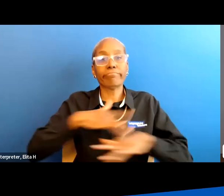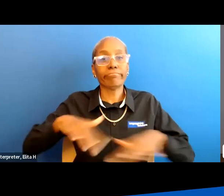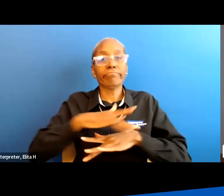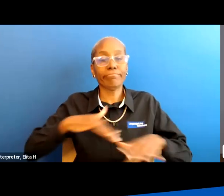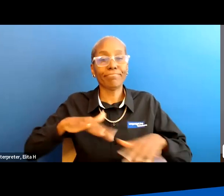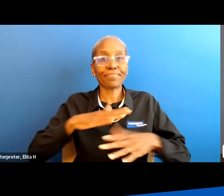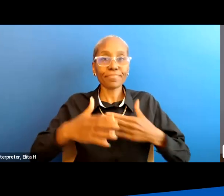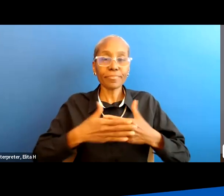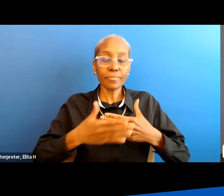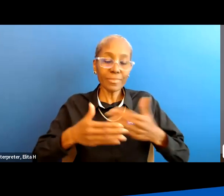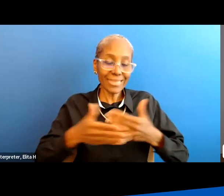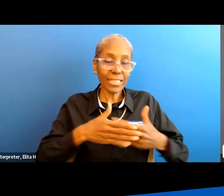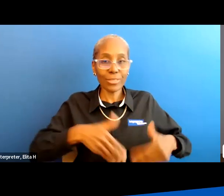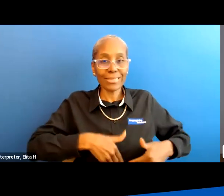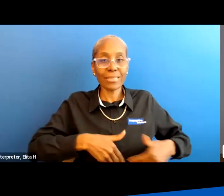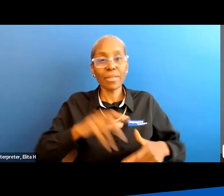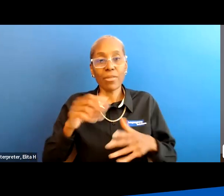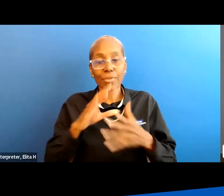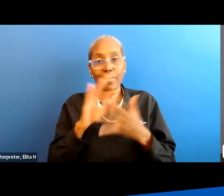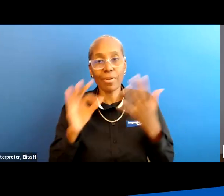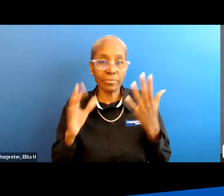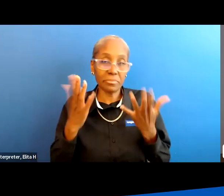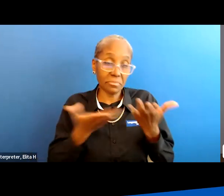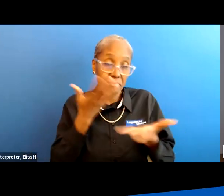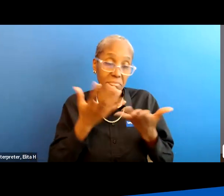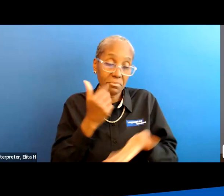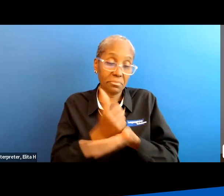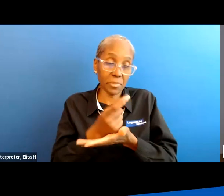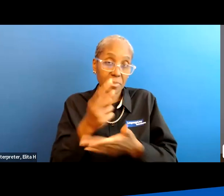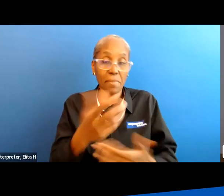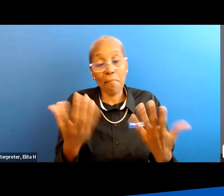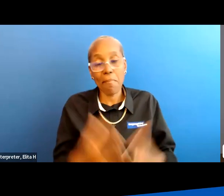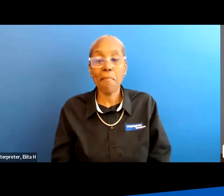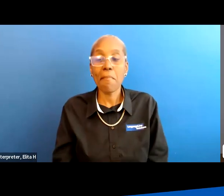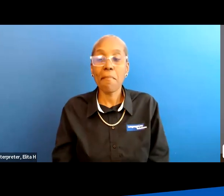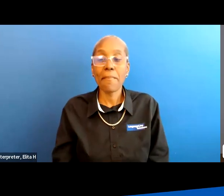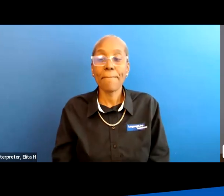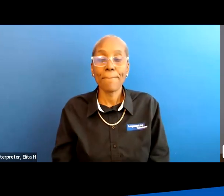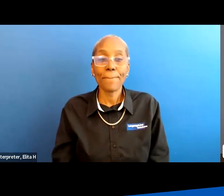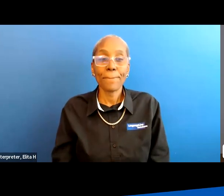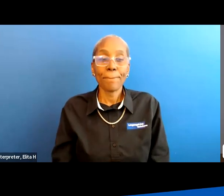your abdomen before you eat those are other options that might be helping um